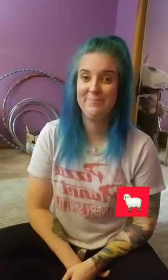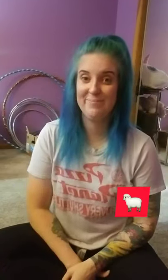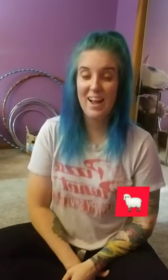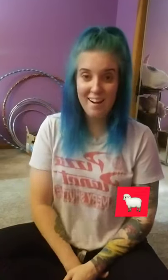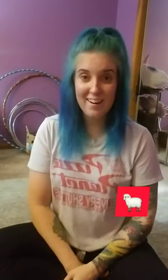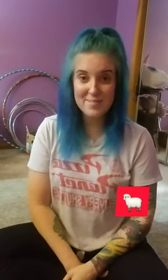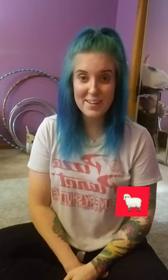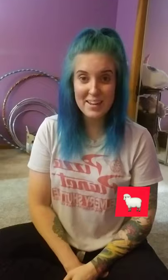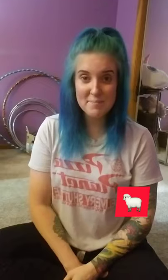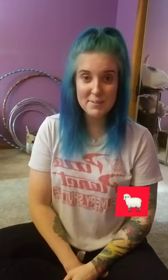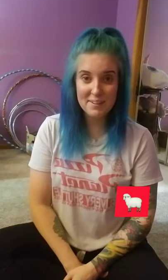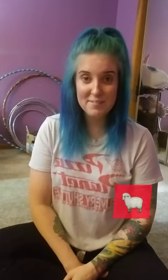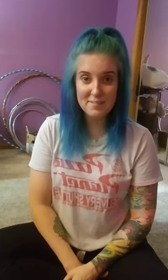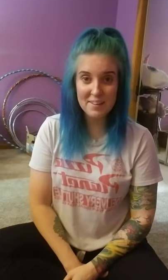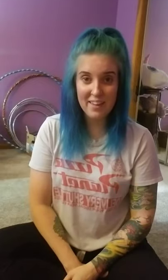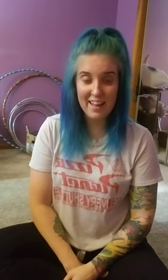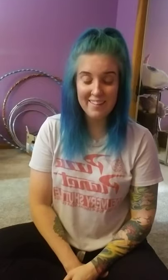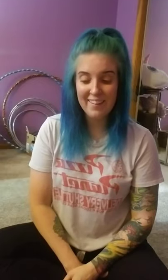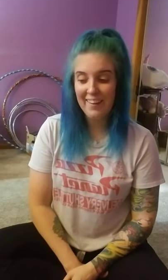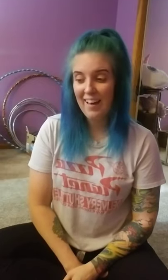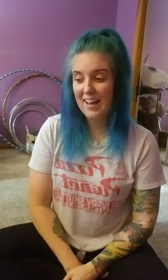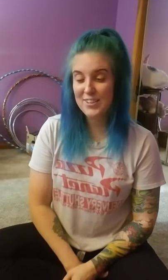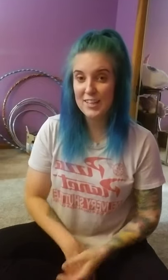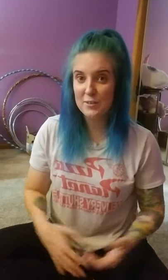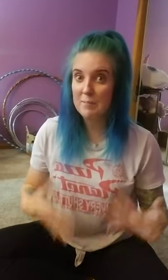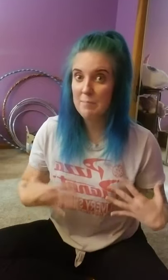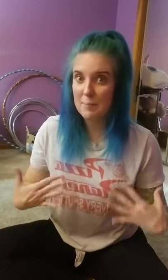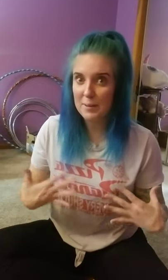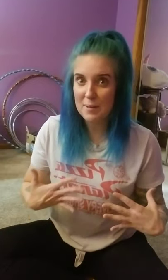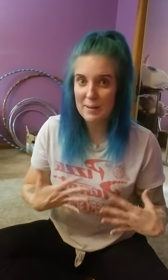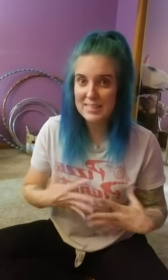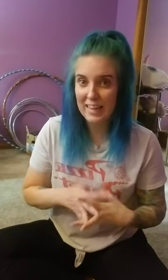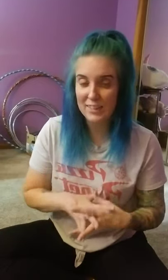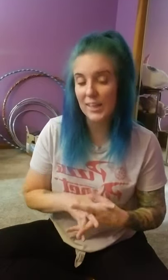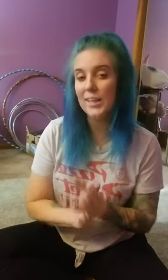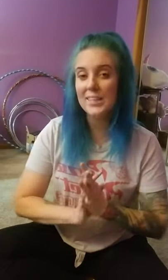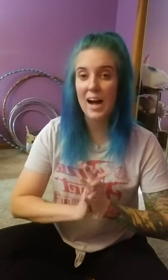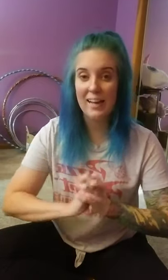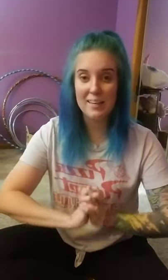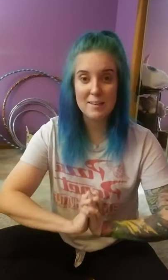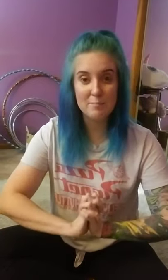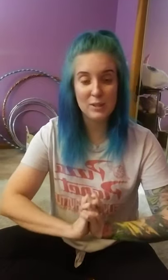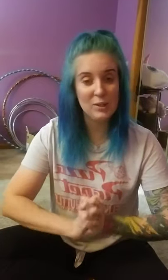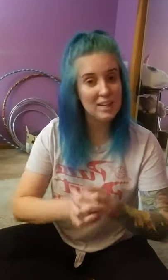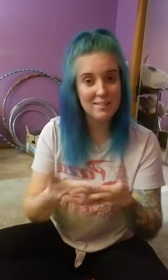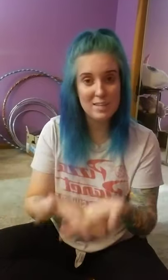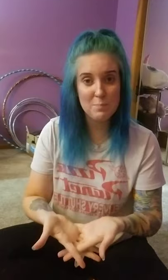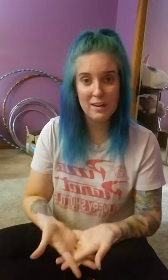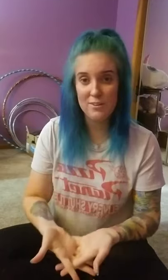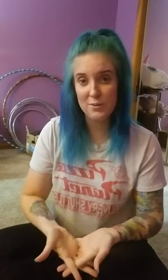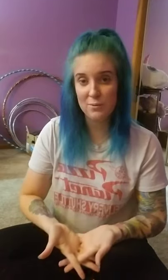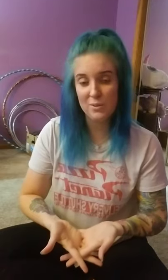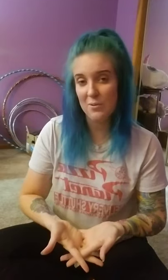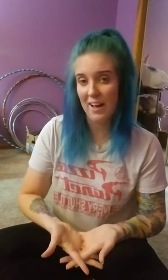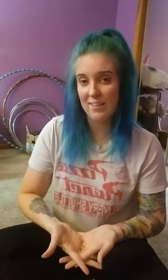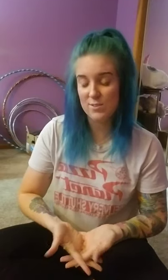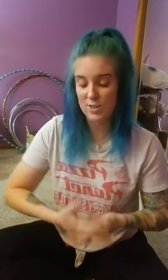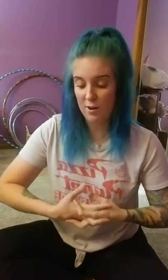All right, well I hope you had fun with that. I tried to remember the best I could. I am learning these brand new with you guys, so